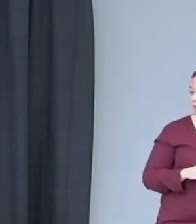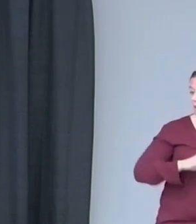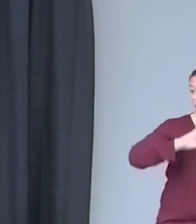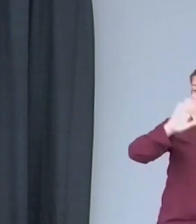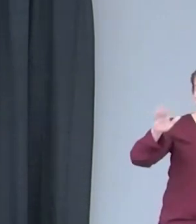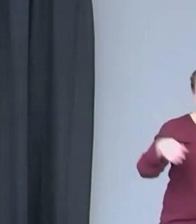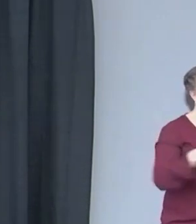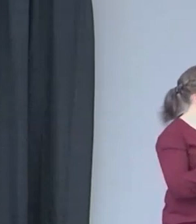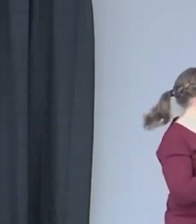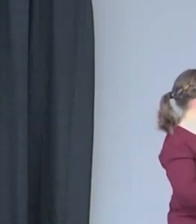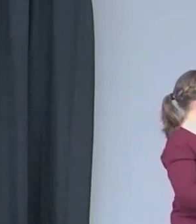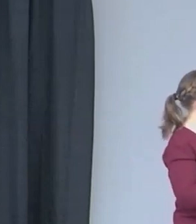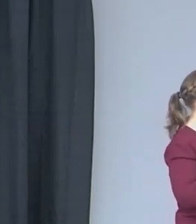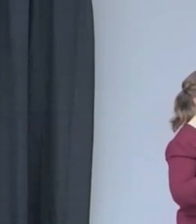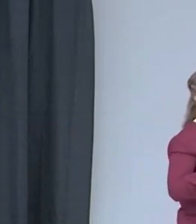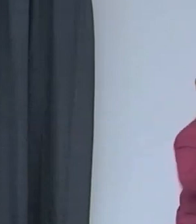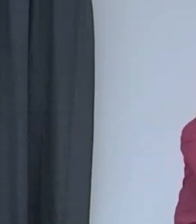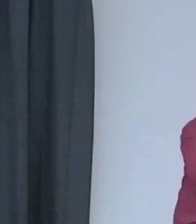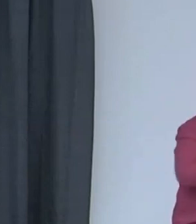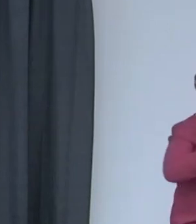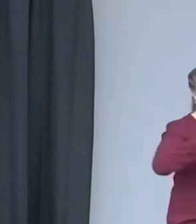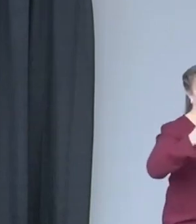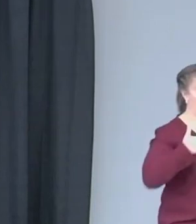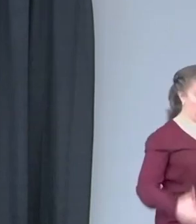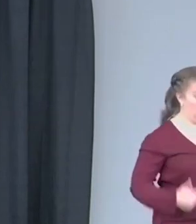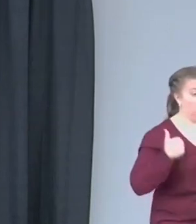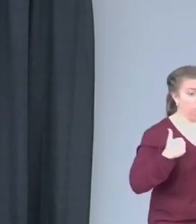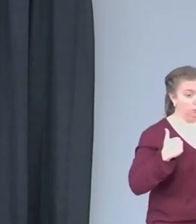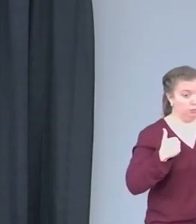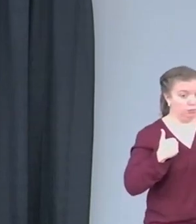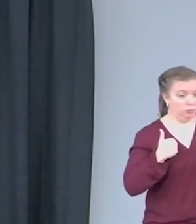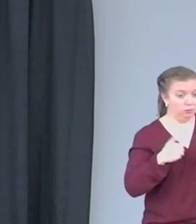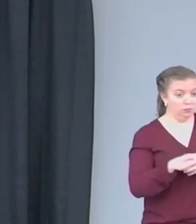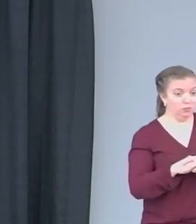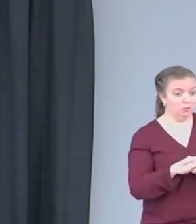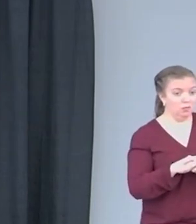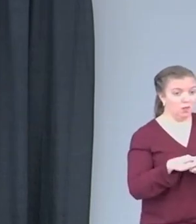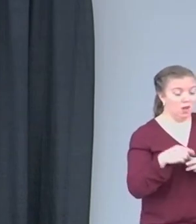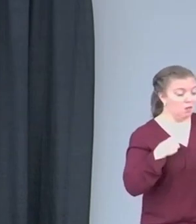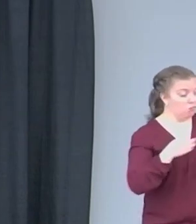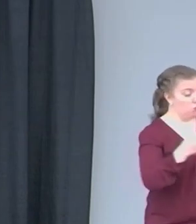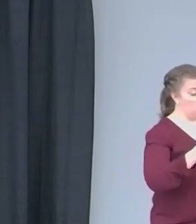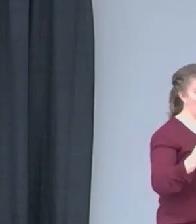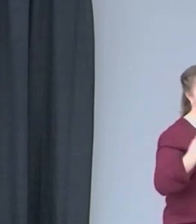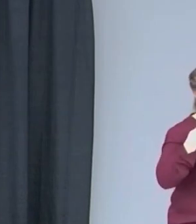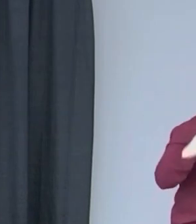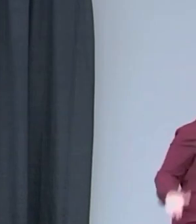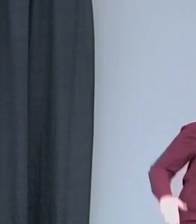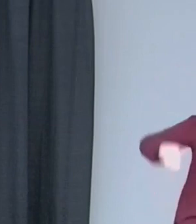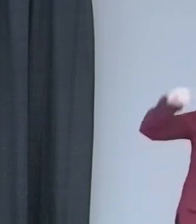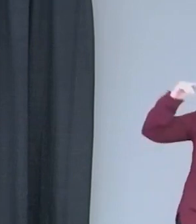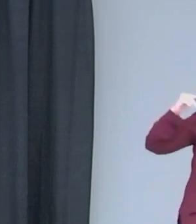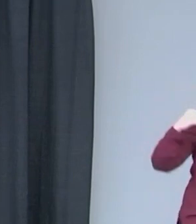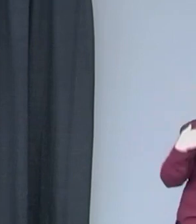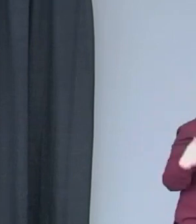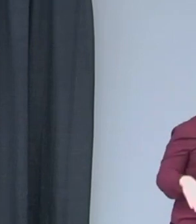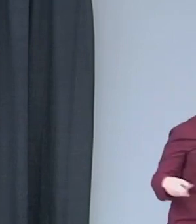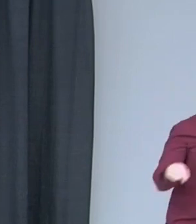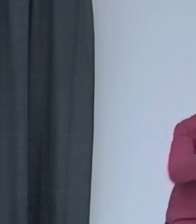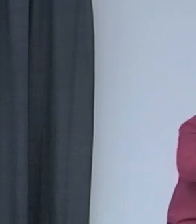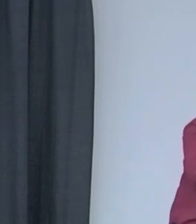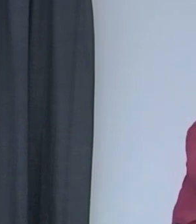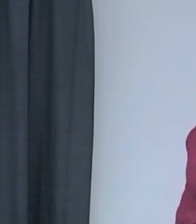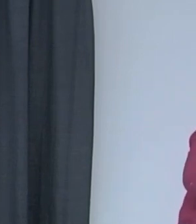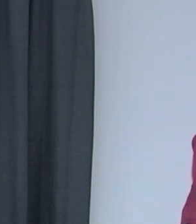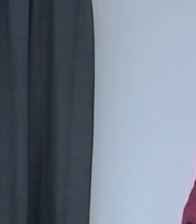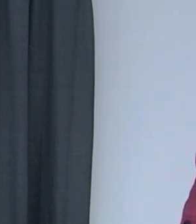things help me take control of my life. I showed you who I was. I showed you the evil west. You see the person on the